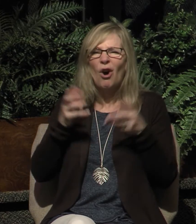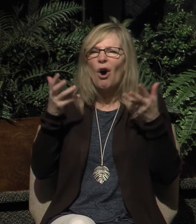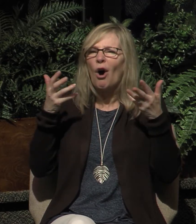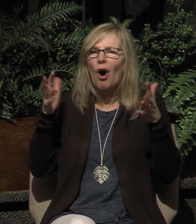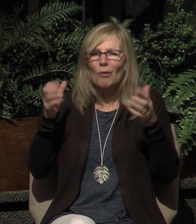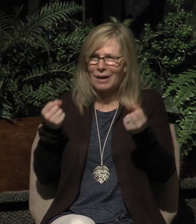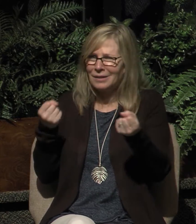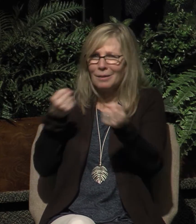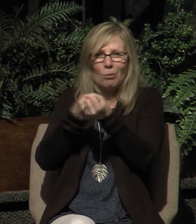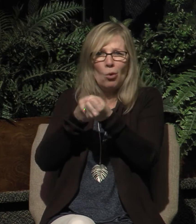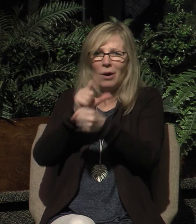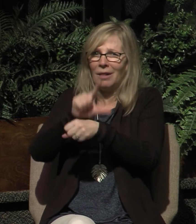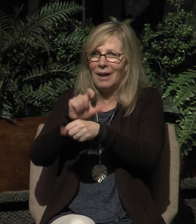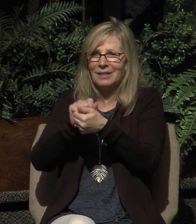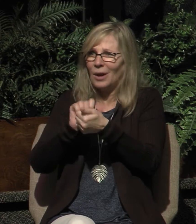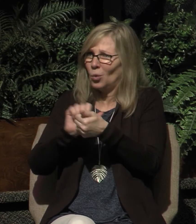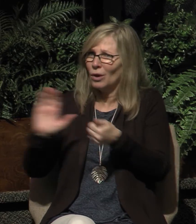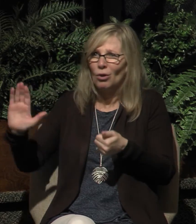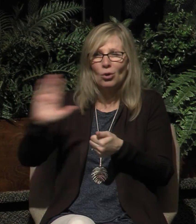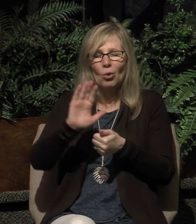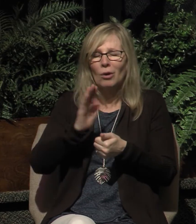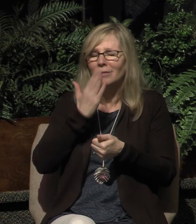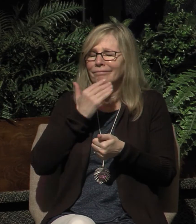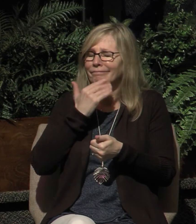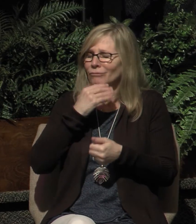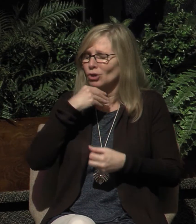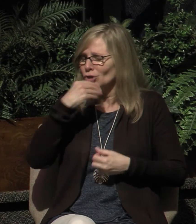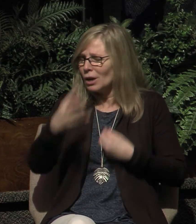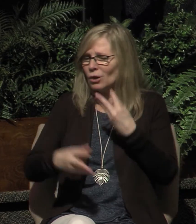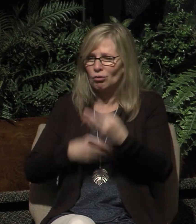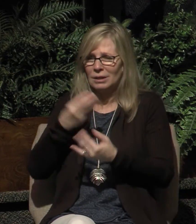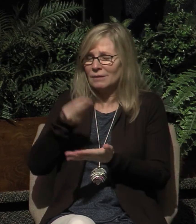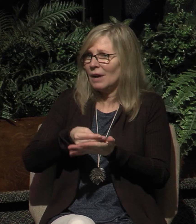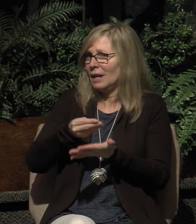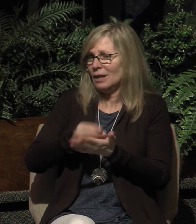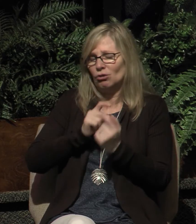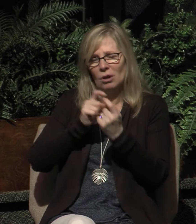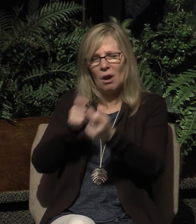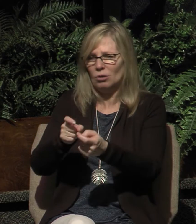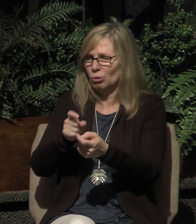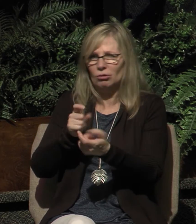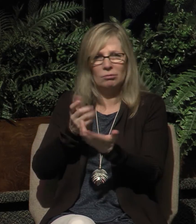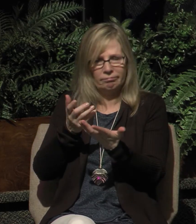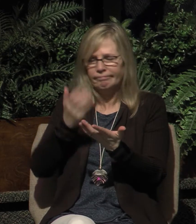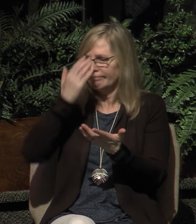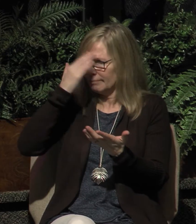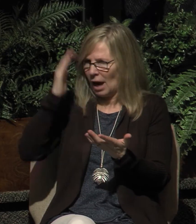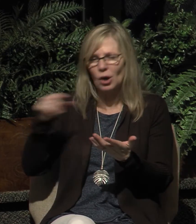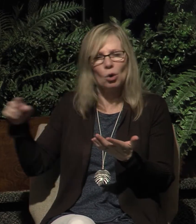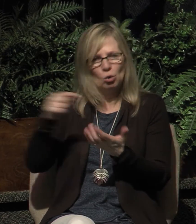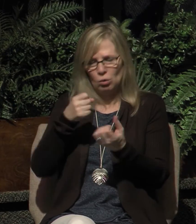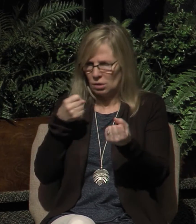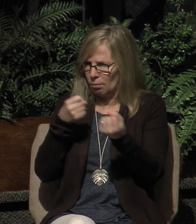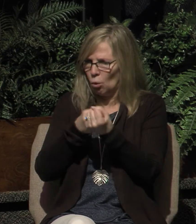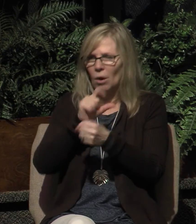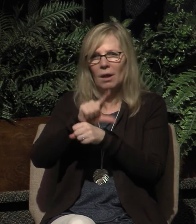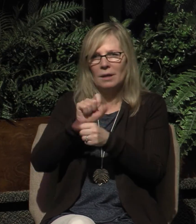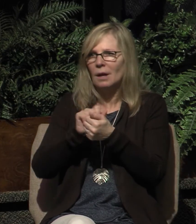Lakeside with your very generous financial contributions. And I know that you support Lakeside by your faithful